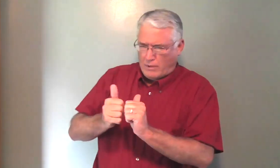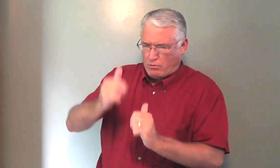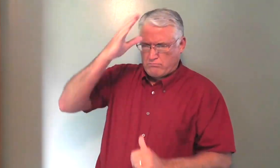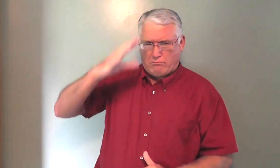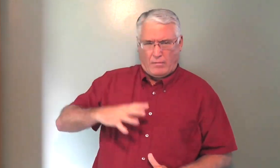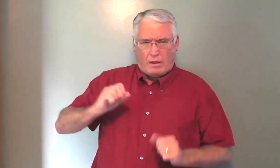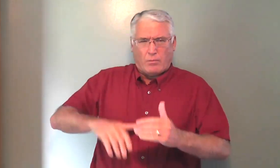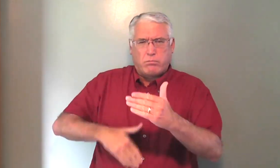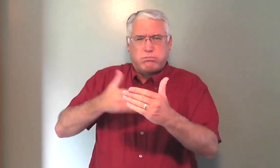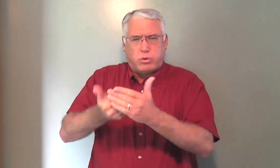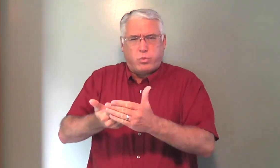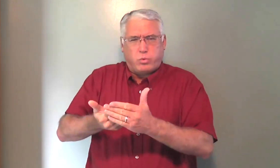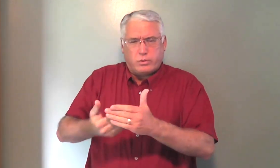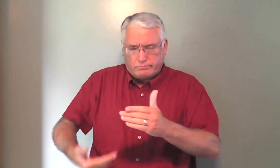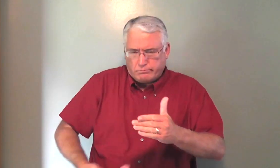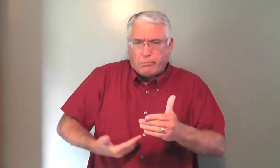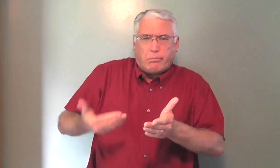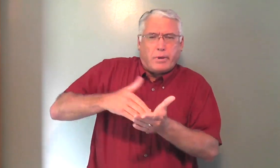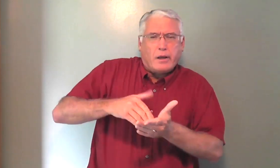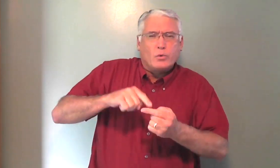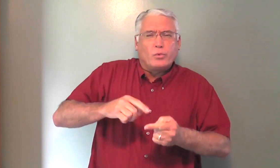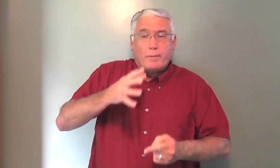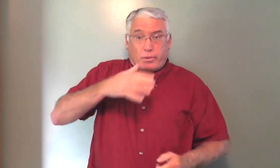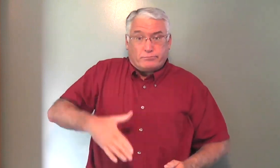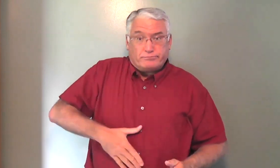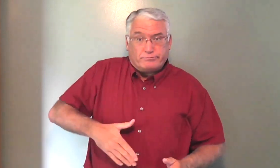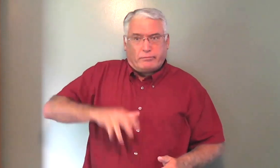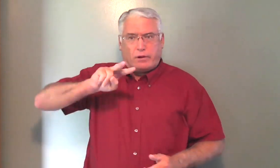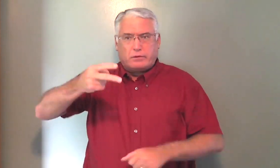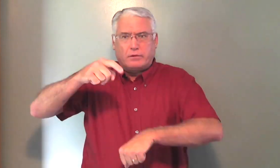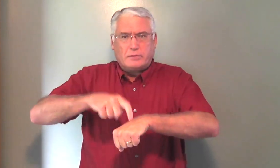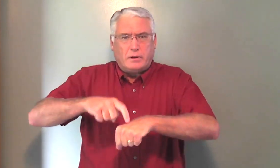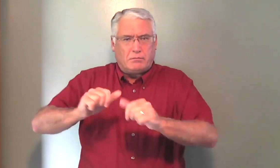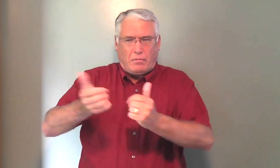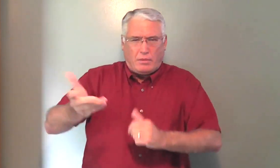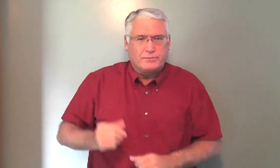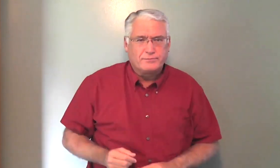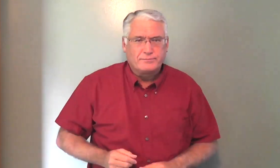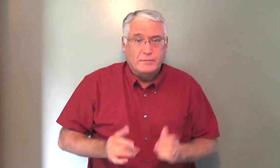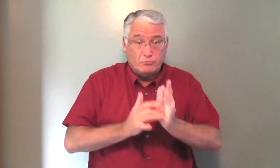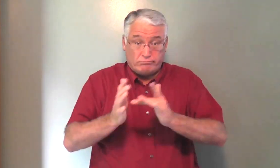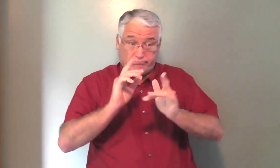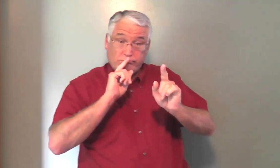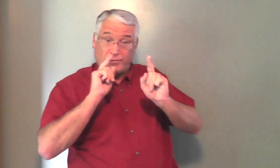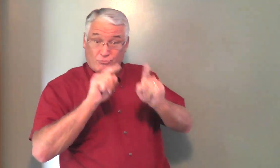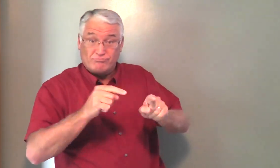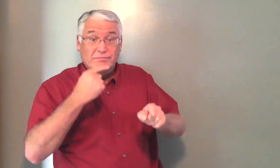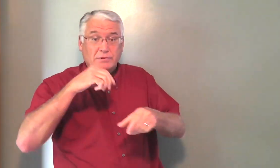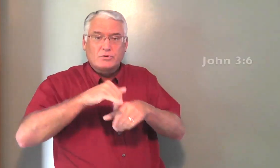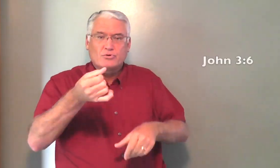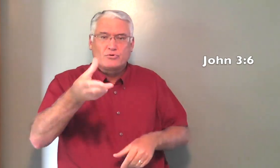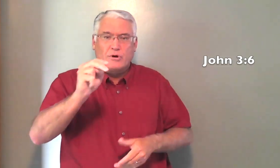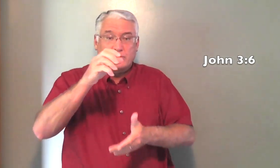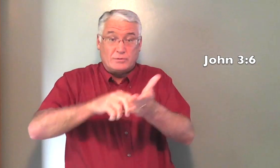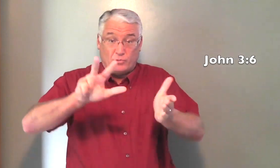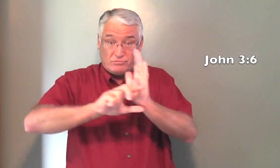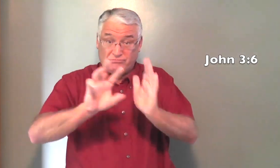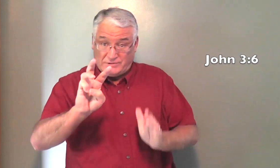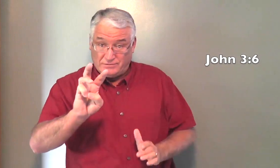He asked Jesus, Well, how can a person be born again, Go into his mother's womb and be born again? A second time. And Jesus answered him, He said from